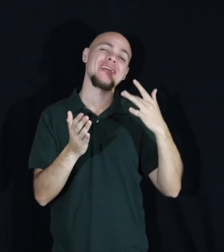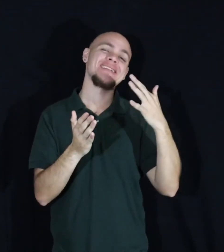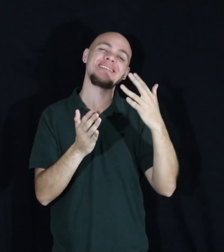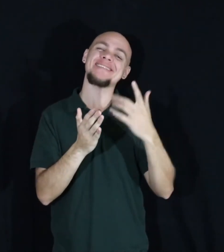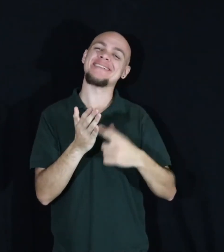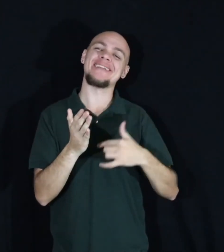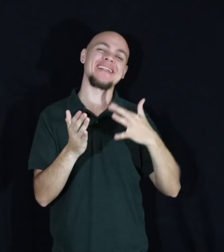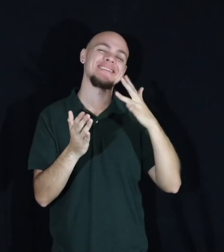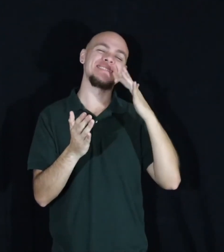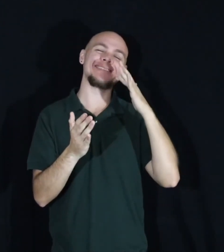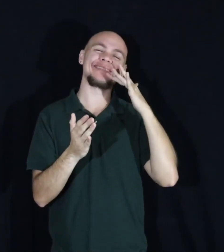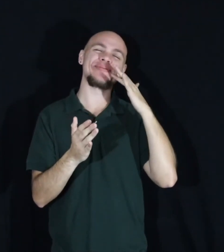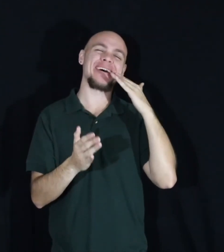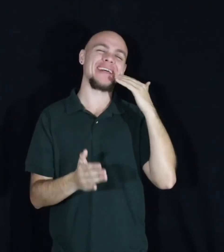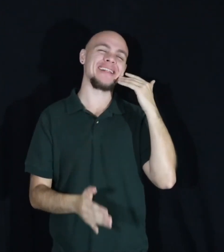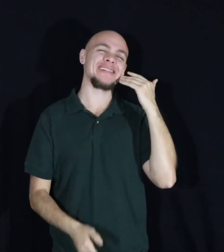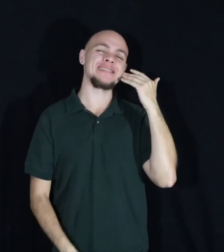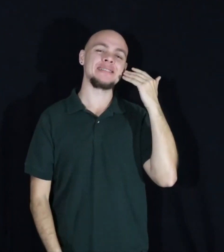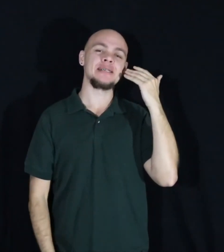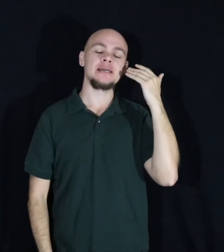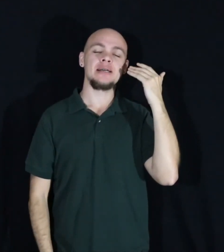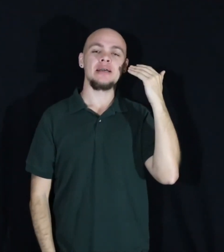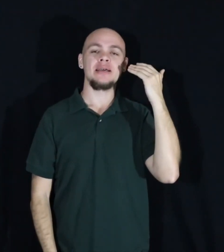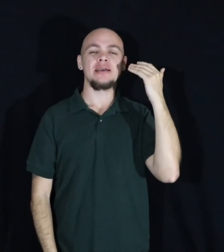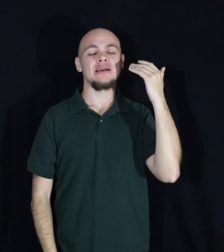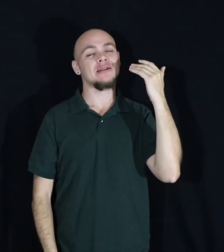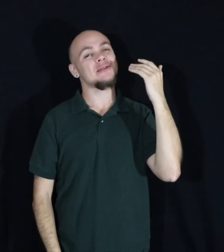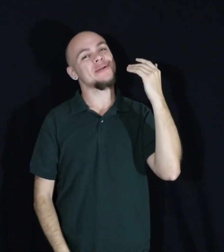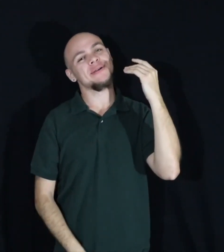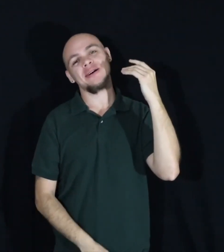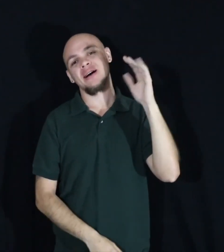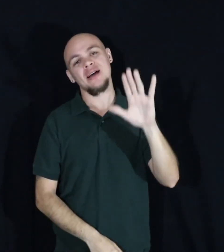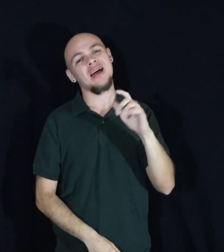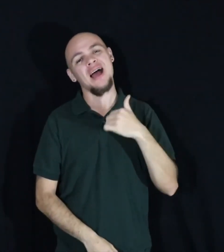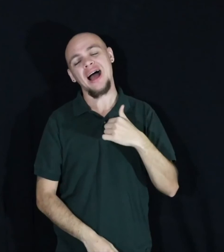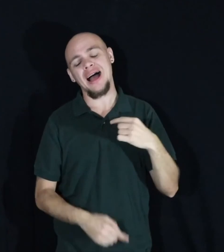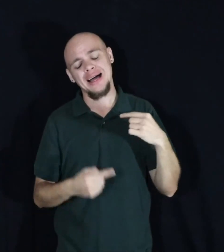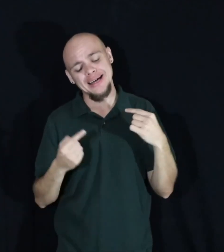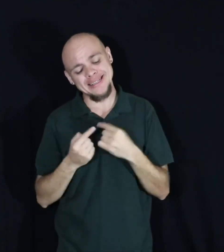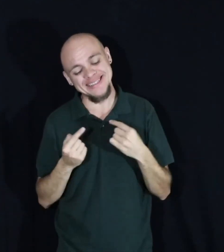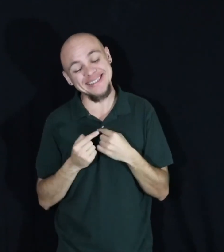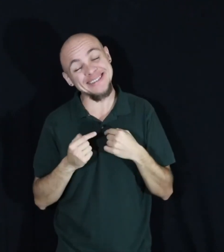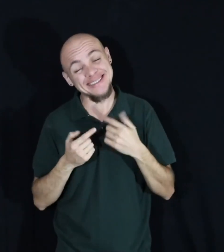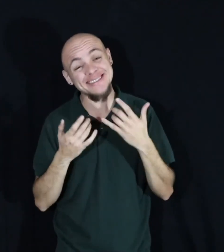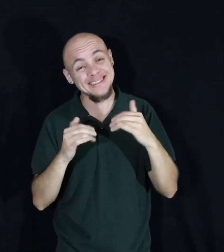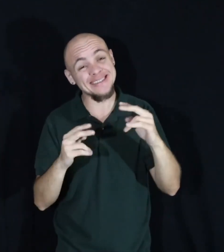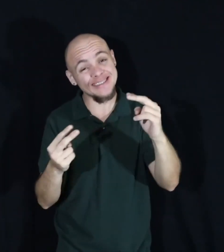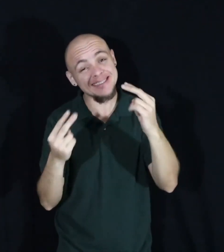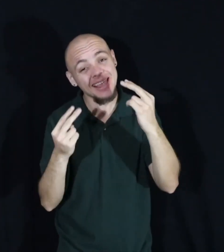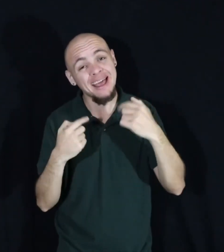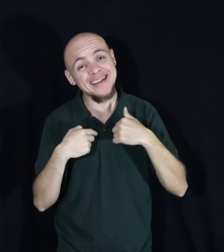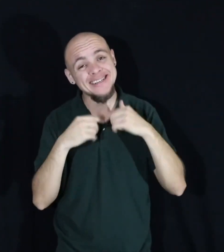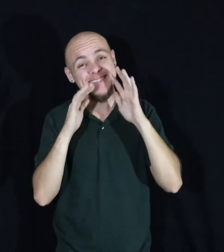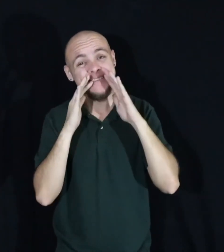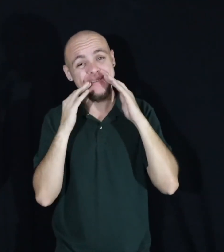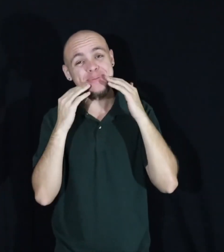I smile even though I hurt. See, I smile because